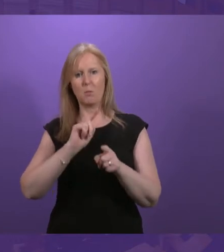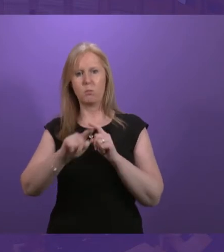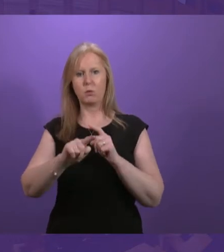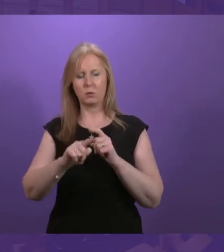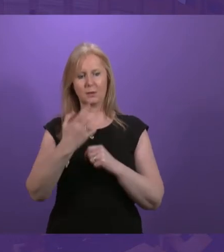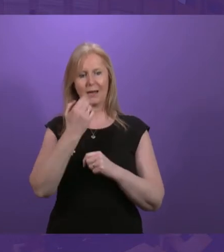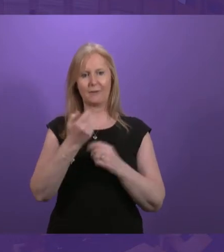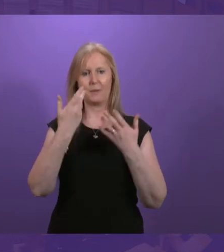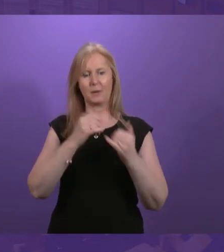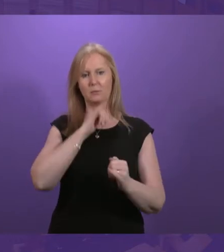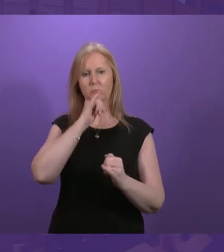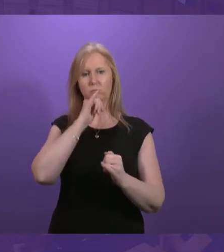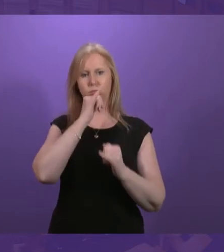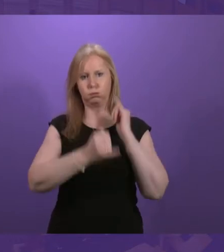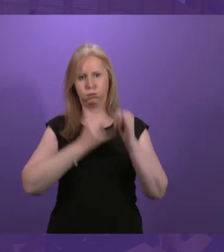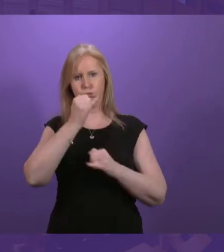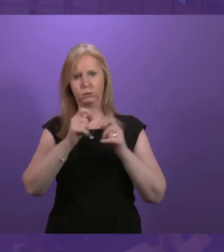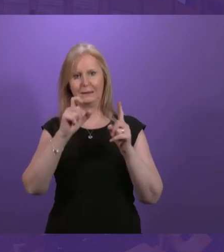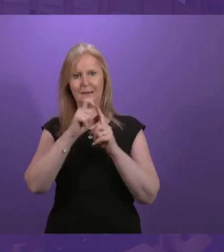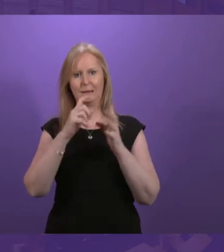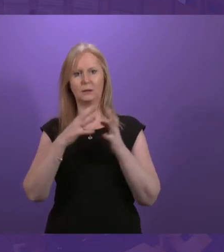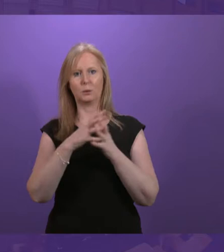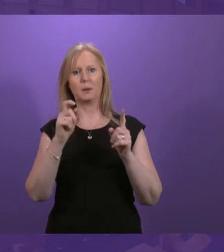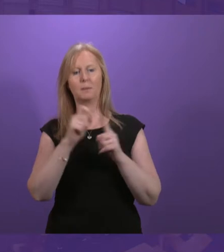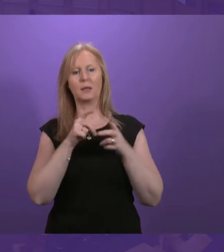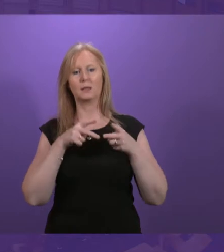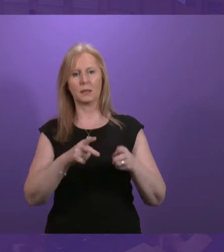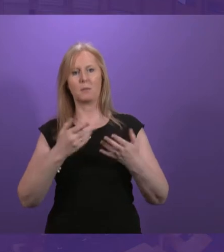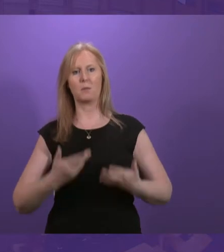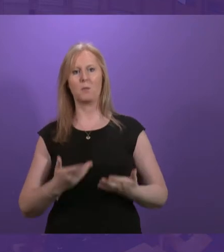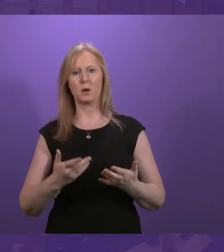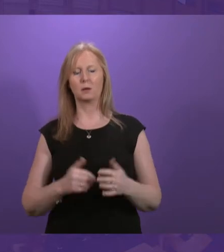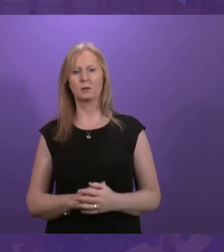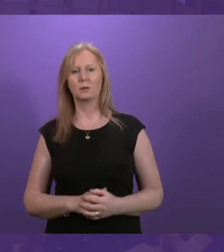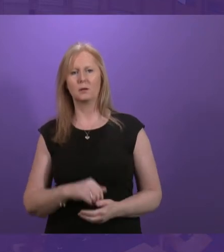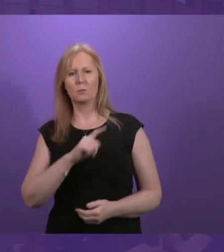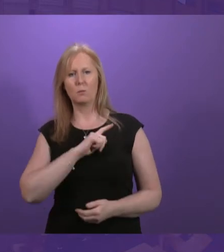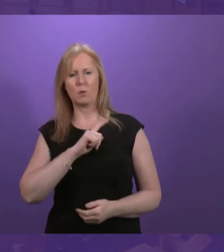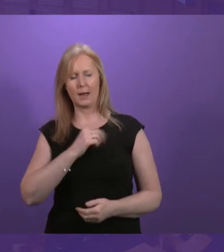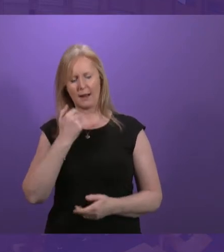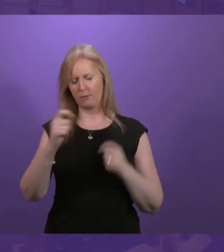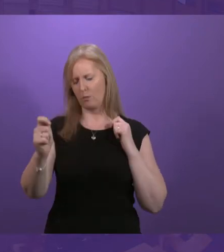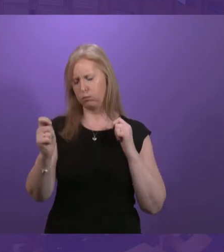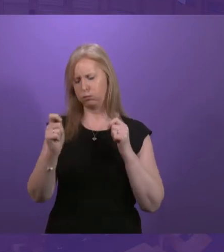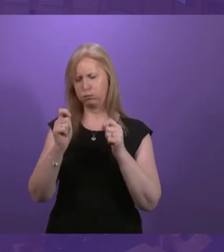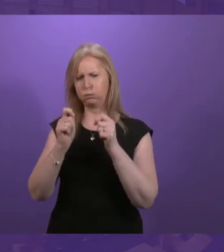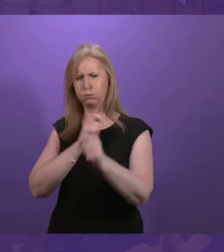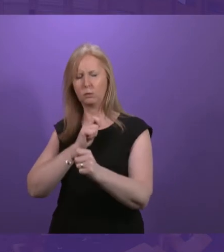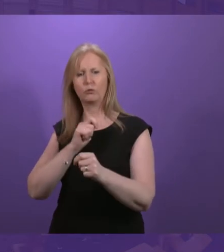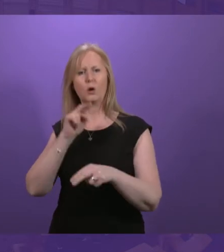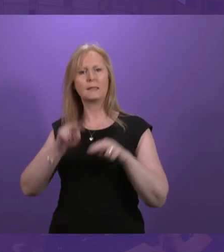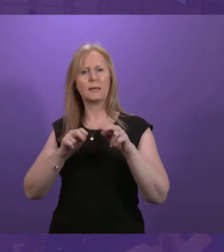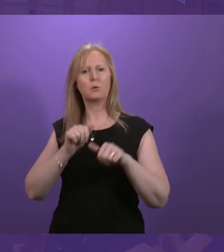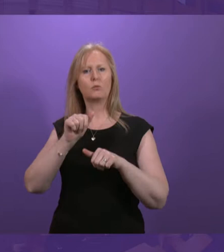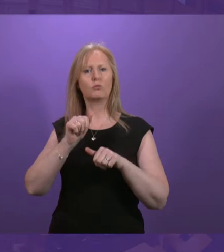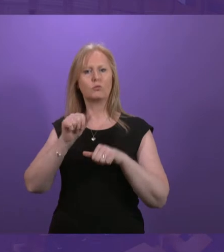criticism of the DWP system as it is at present. And that's why we are making substantial changes to the assessment process,